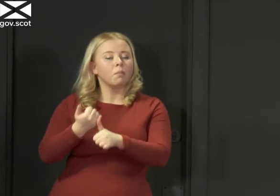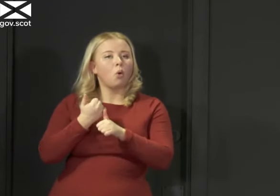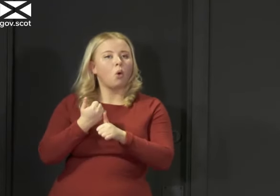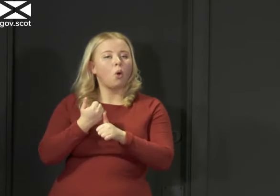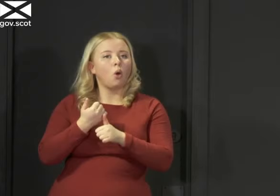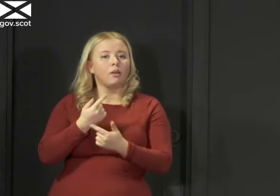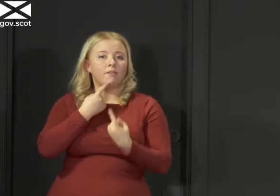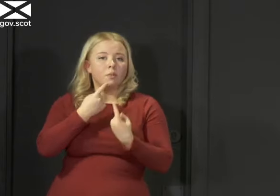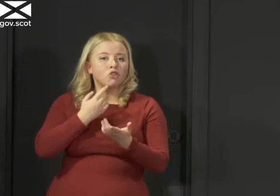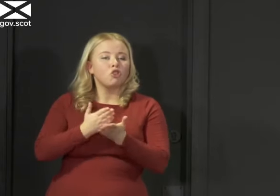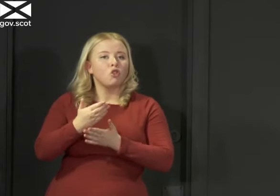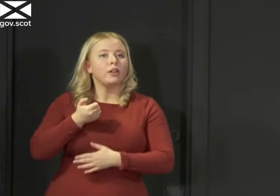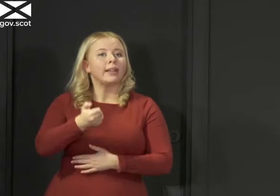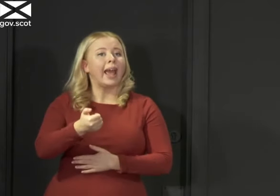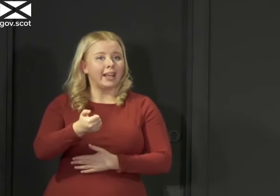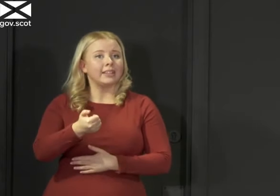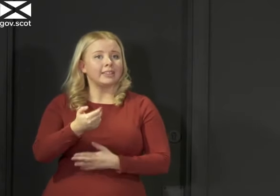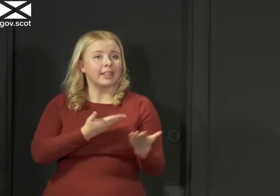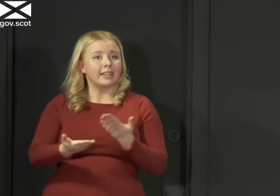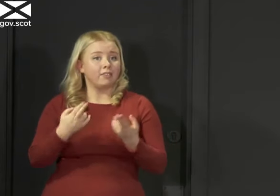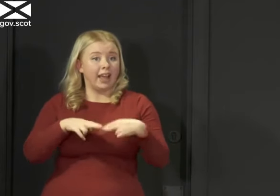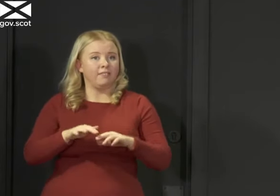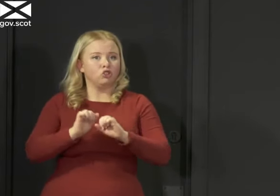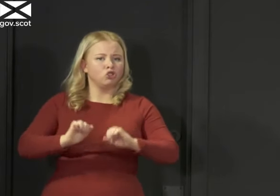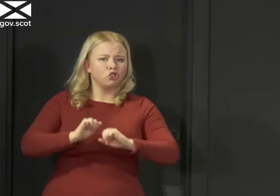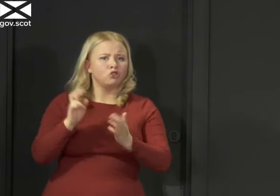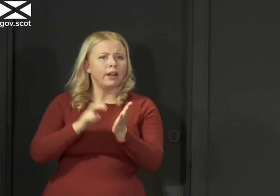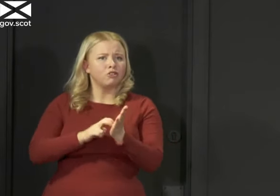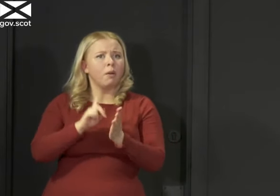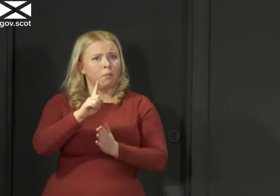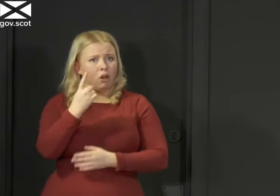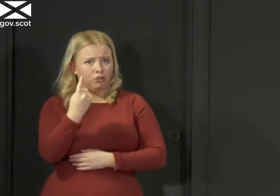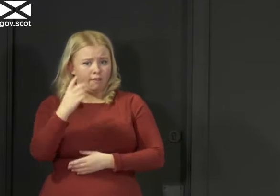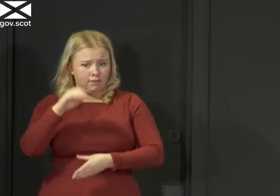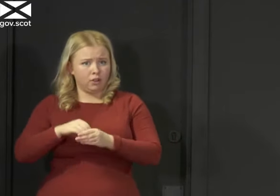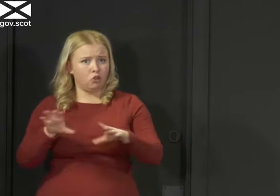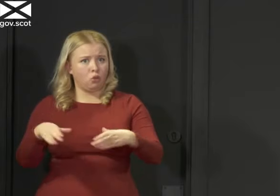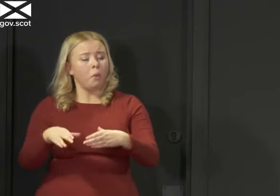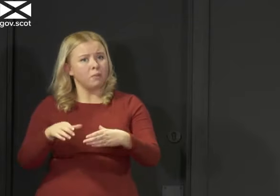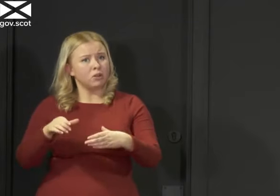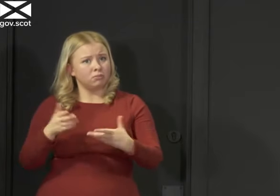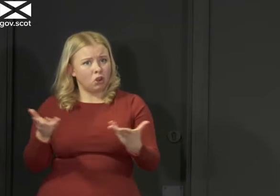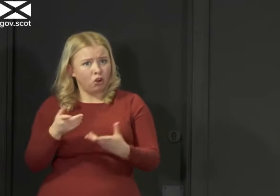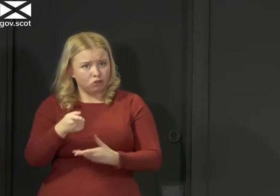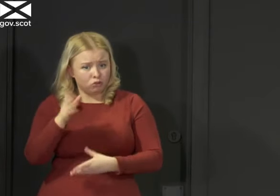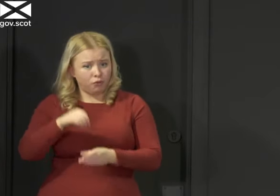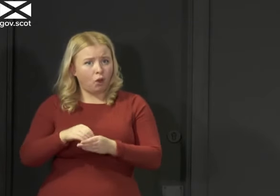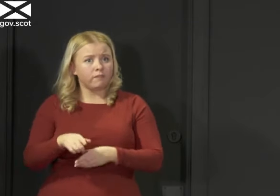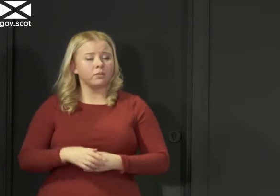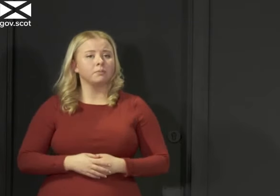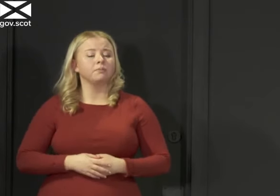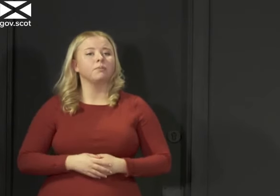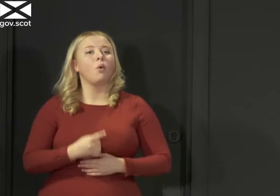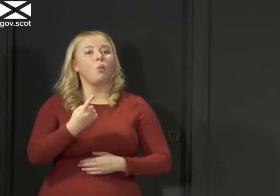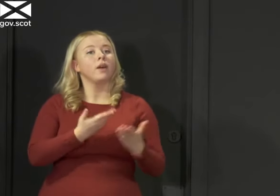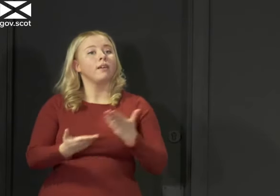service. And if you've not yet registered for the service, but you are in that shielding group, I would encourage you to do so. One of the services